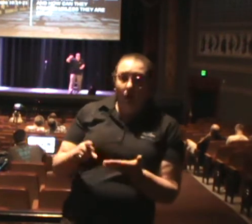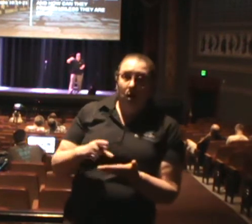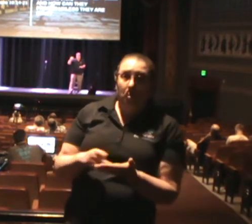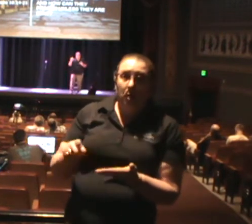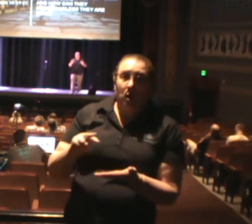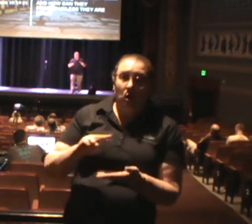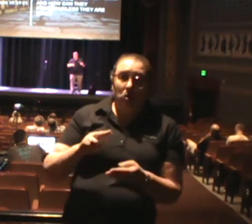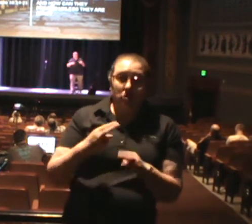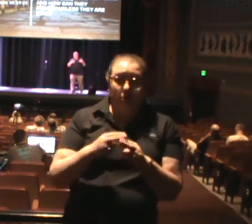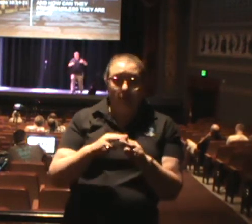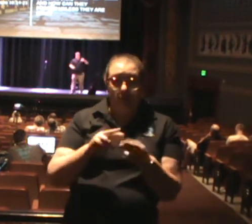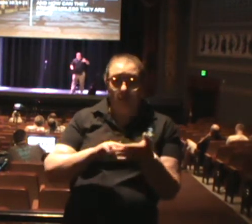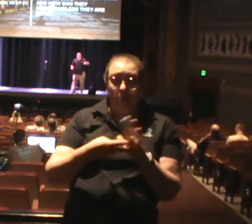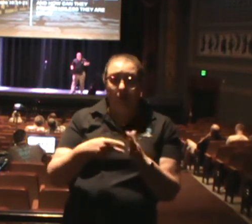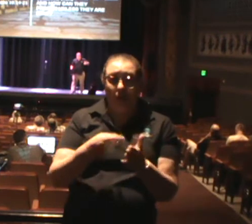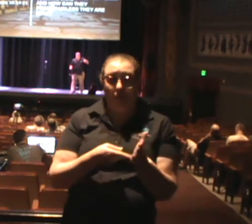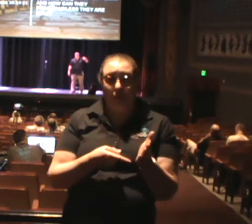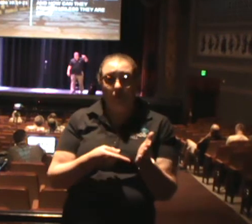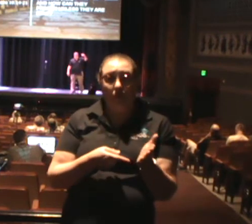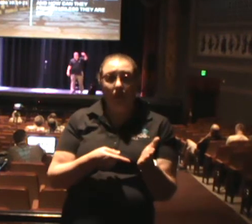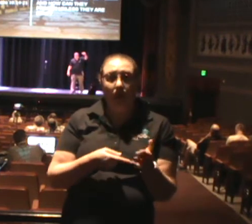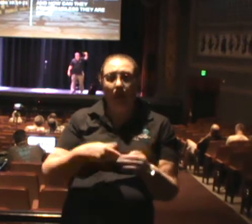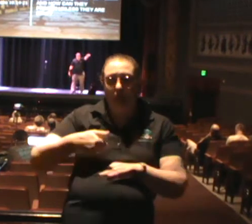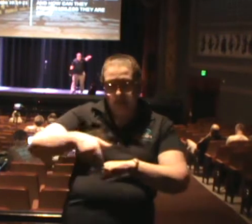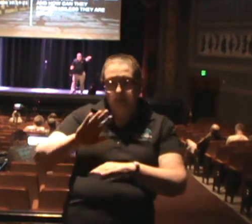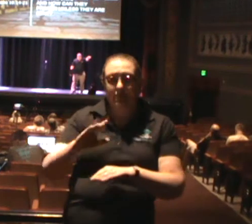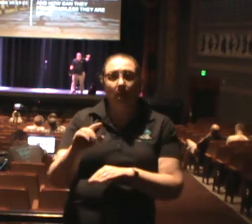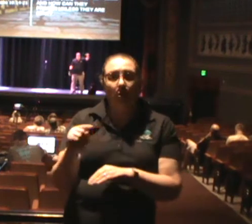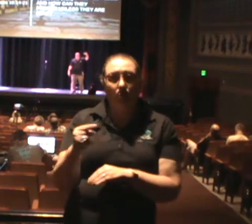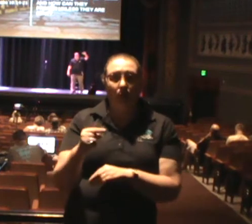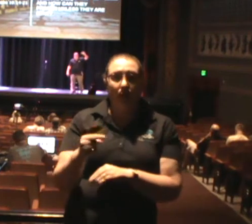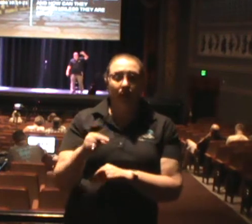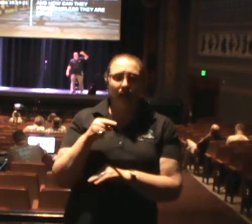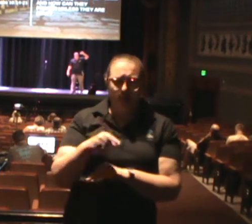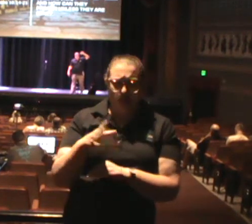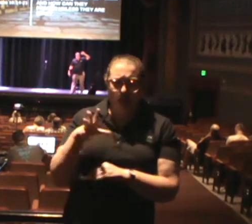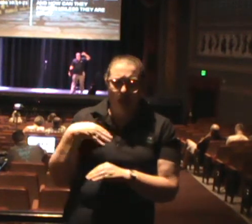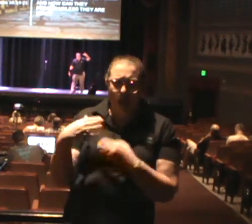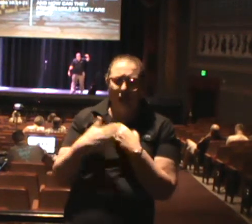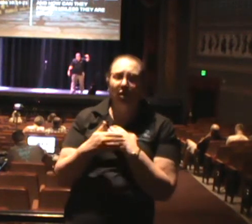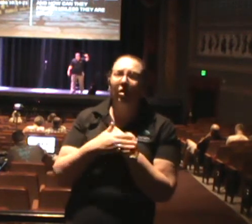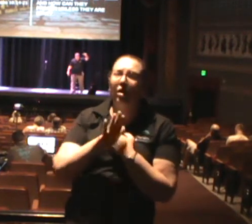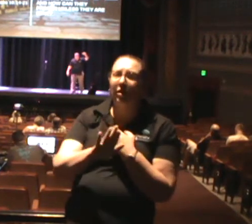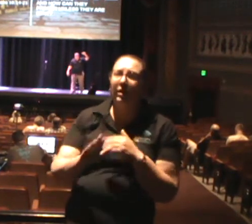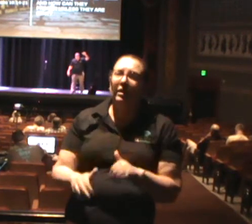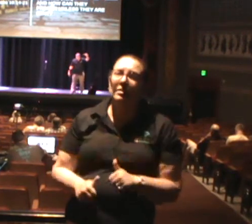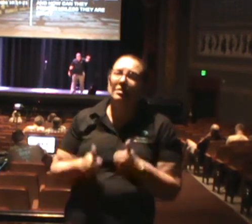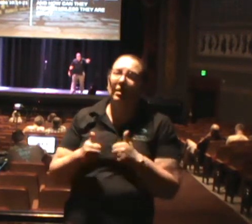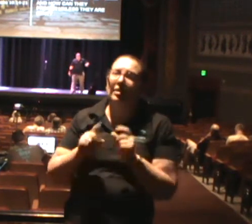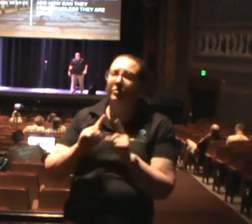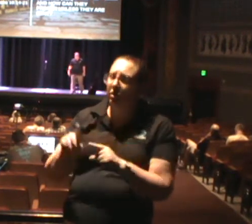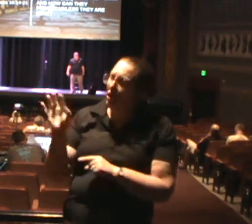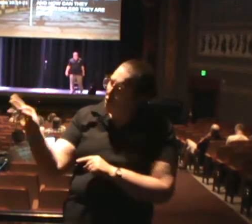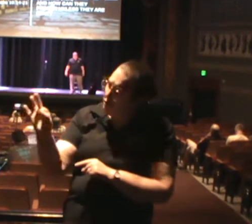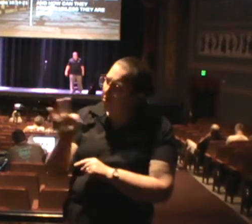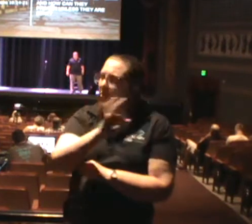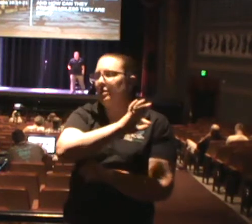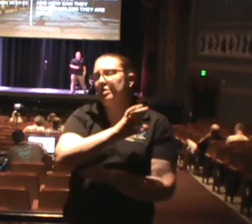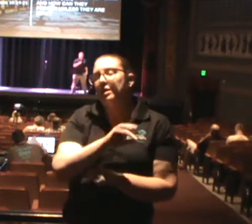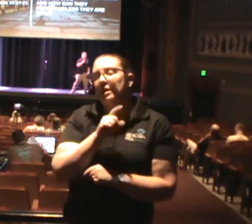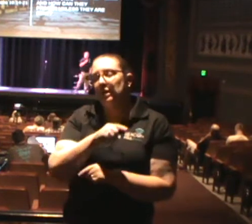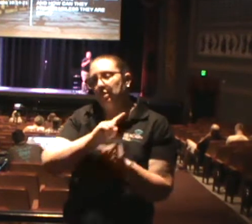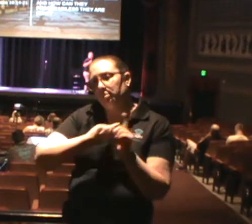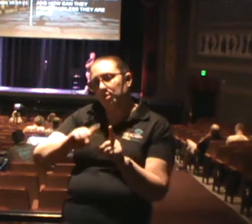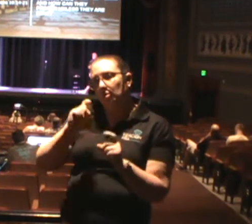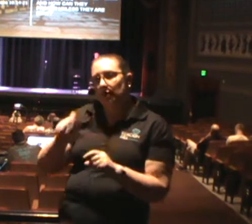a calling on his life to preach the gospel to those who had never heard, which was the Gentiles. He was going, and he needed help to make that happen.